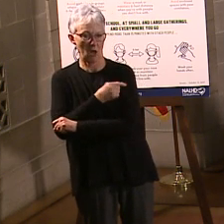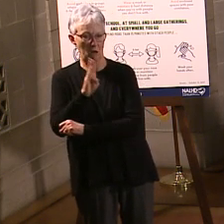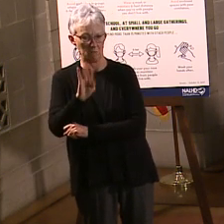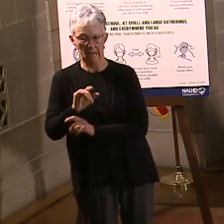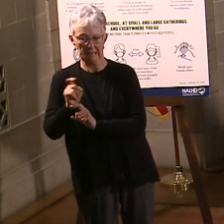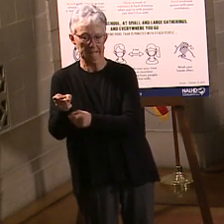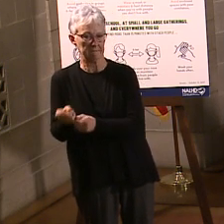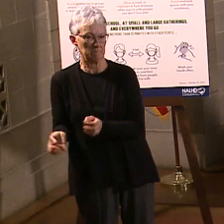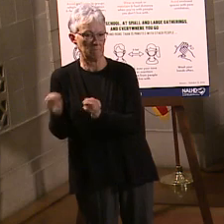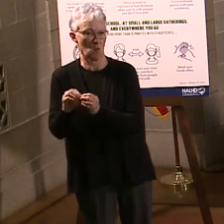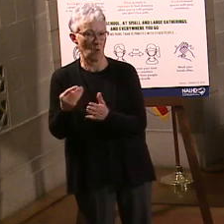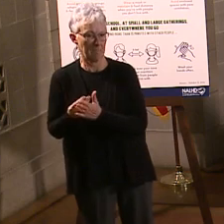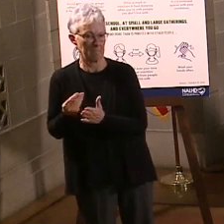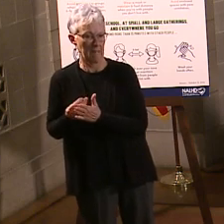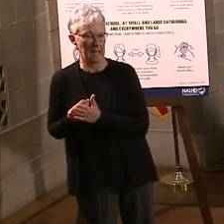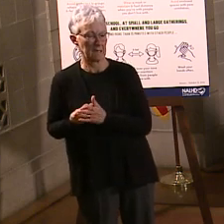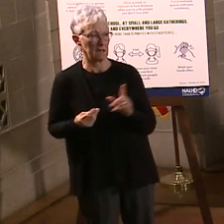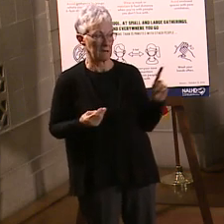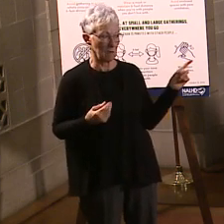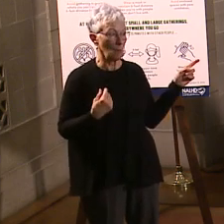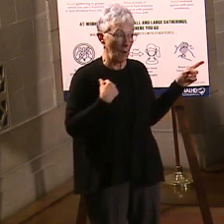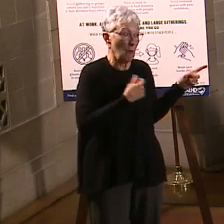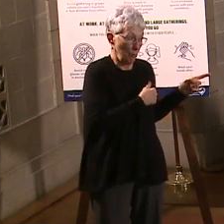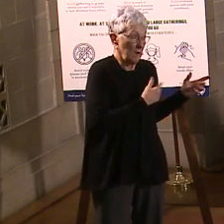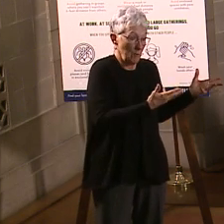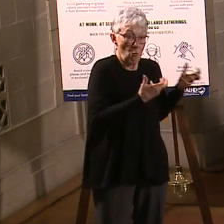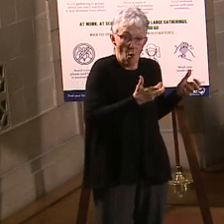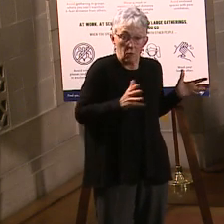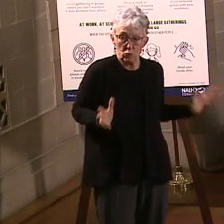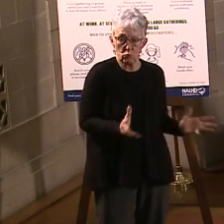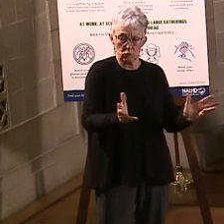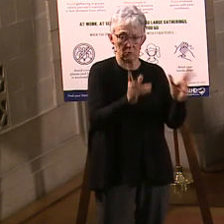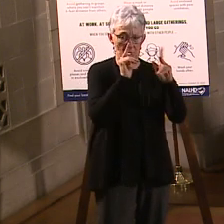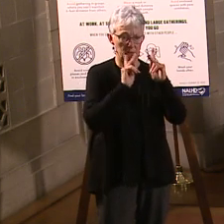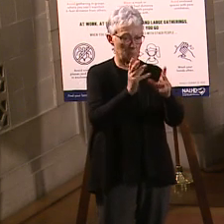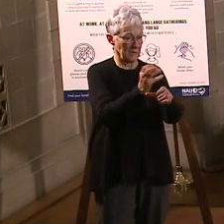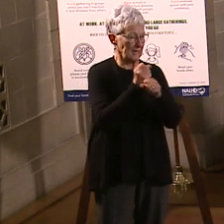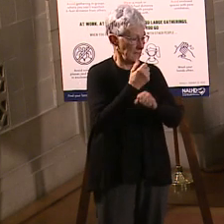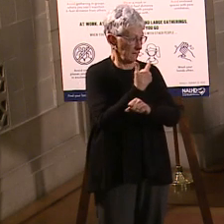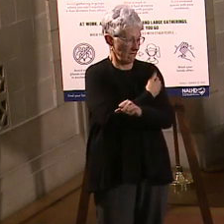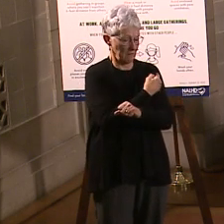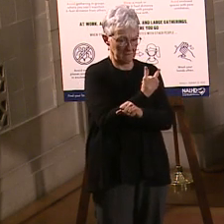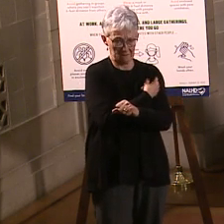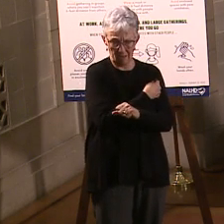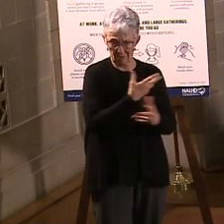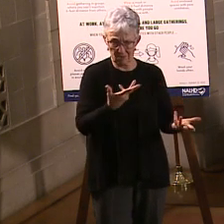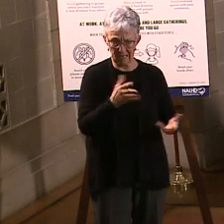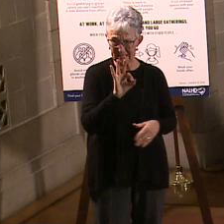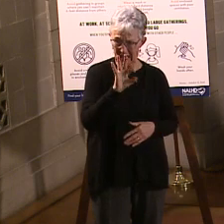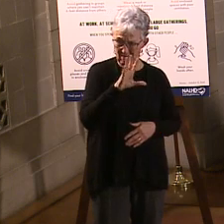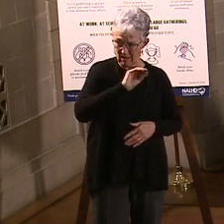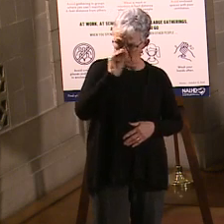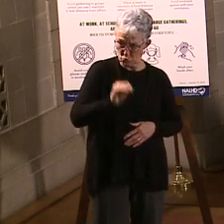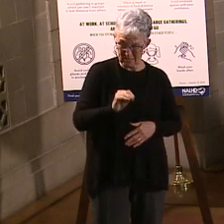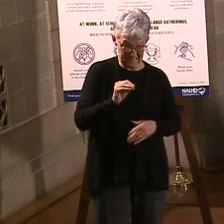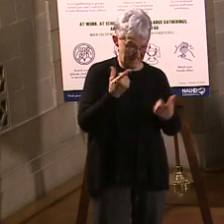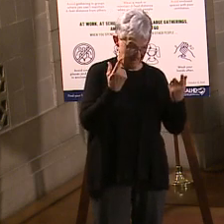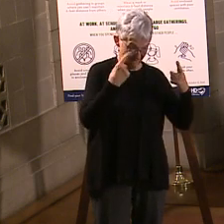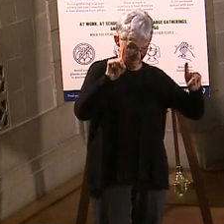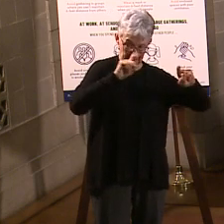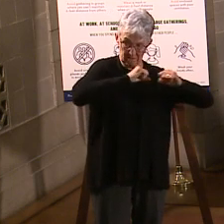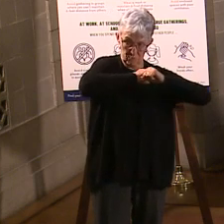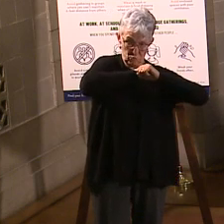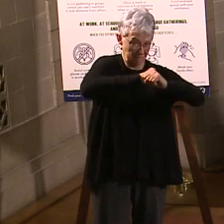You know, these vaccines are 95% effective. And this is how we're going to work our way through the pandemic. So if companies want to